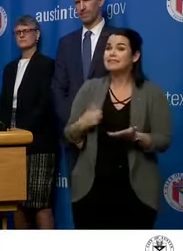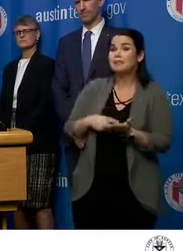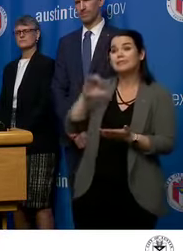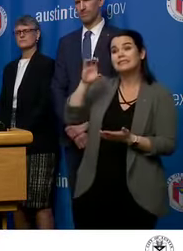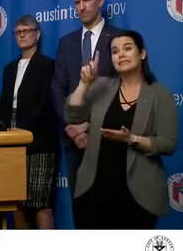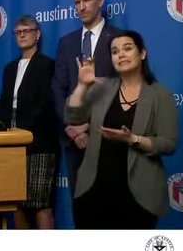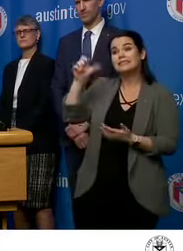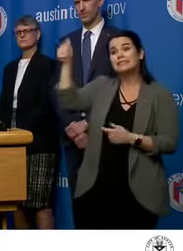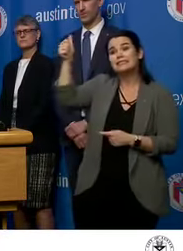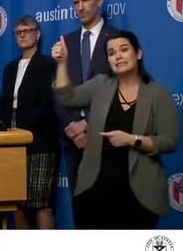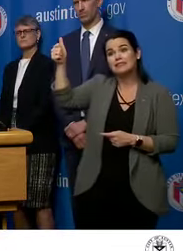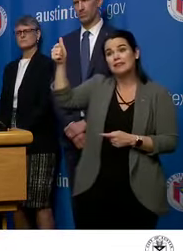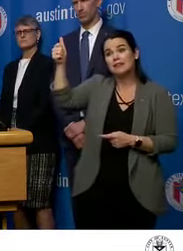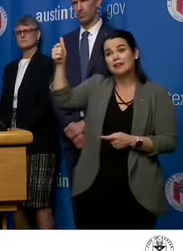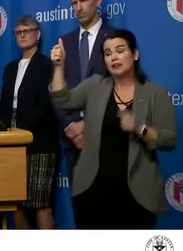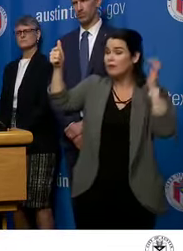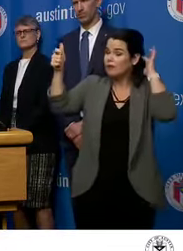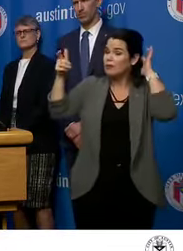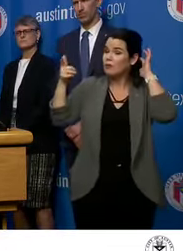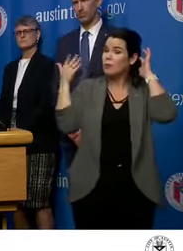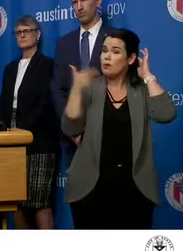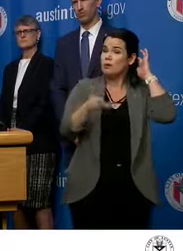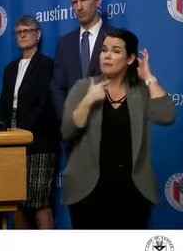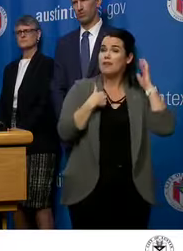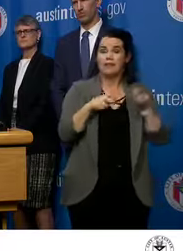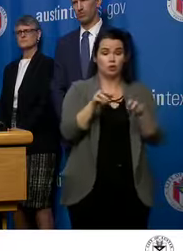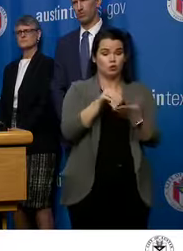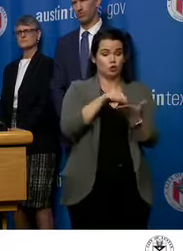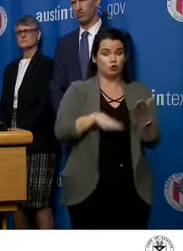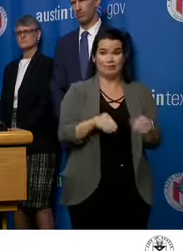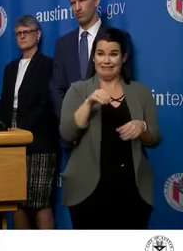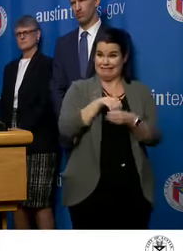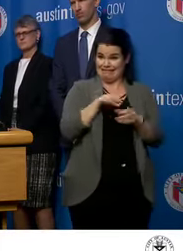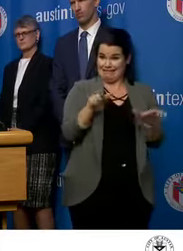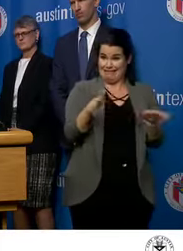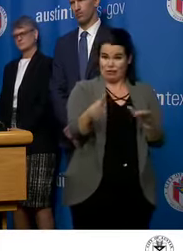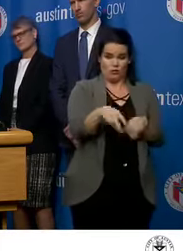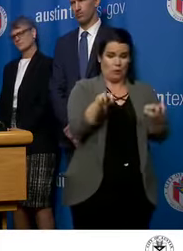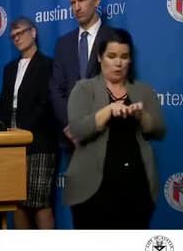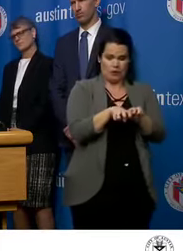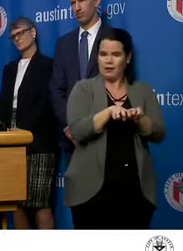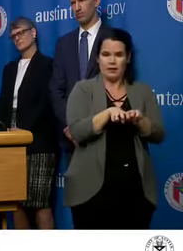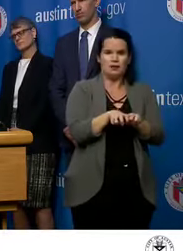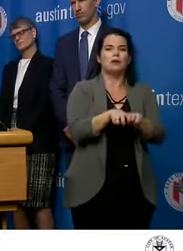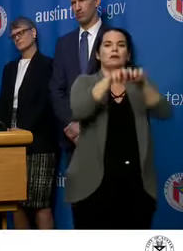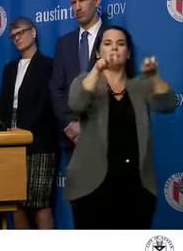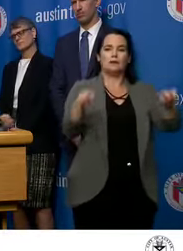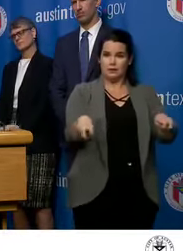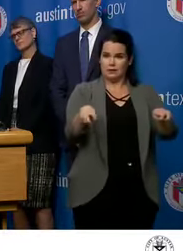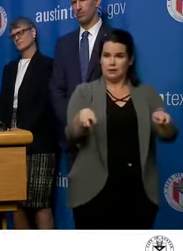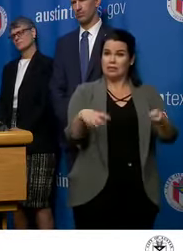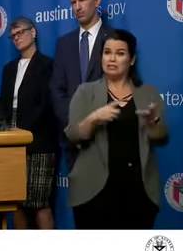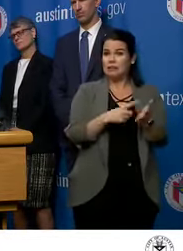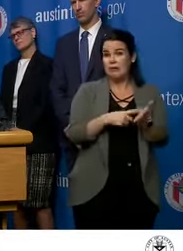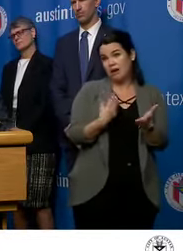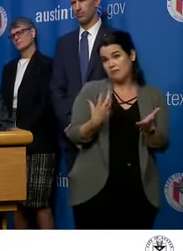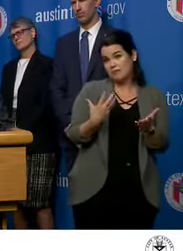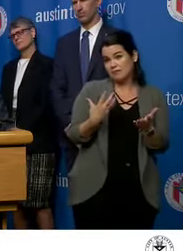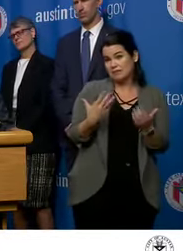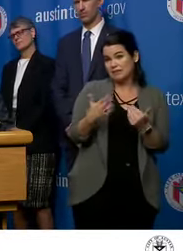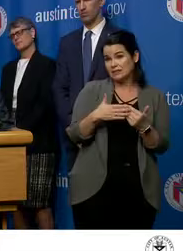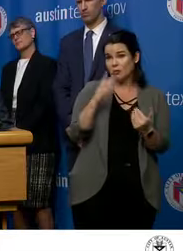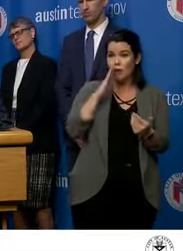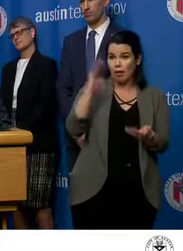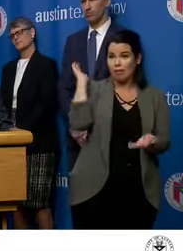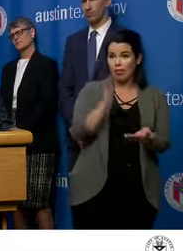increasing distance between students in the classroom may be an effective option at limiting the spread. Uh, so those are, are some of the plans